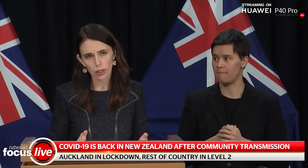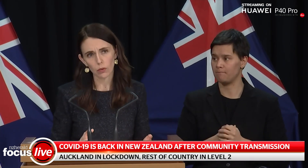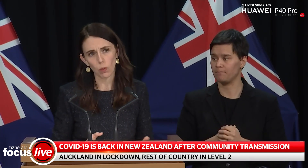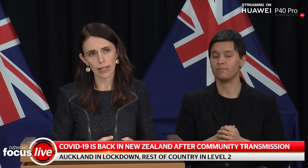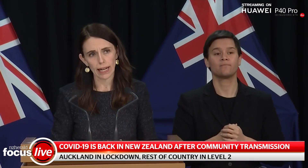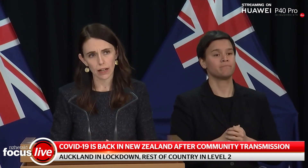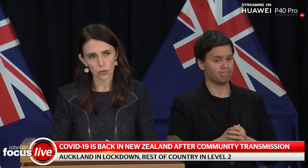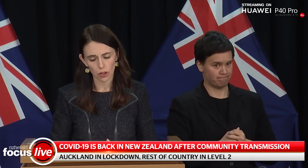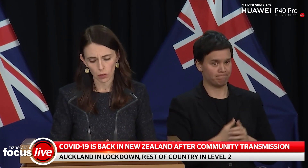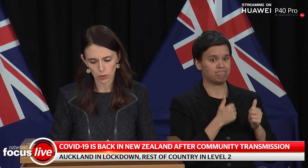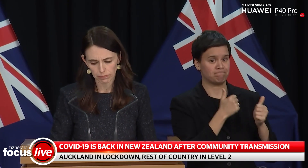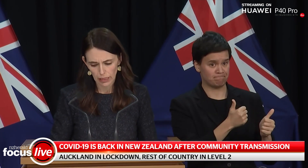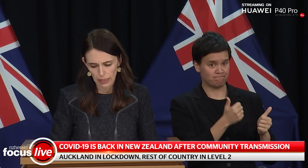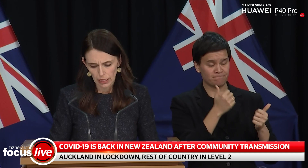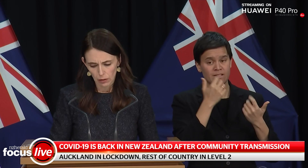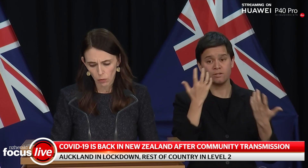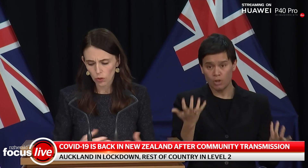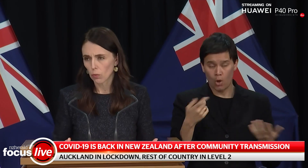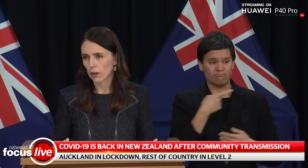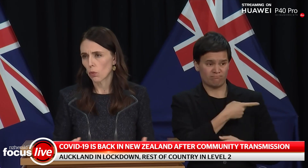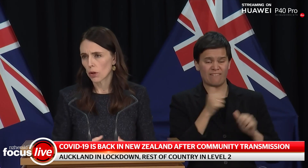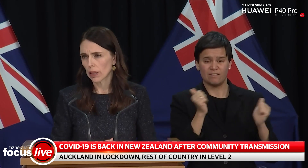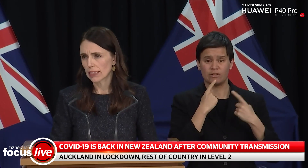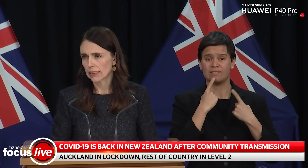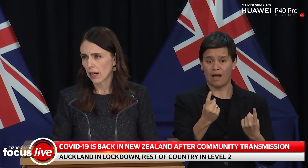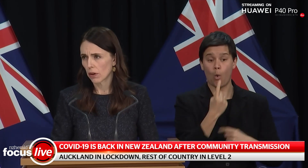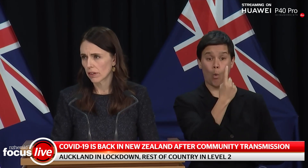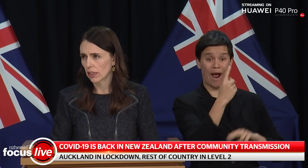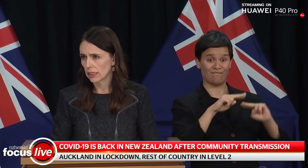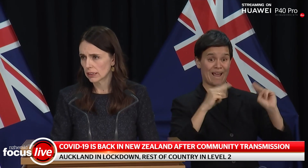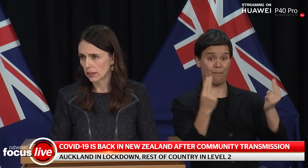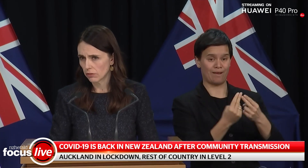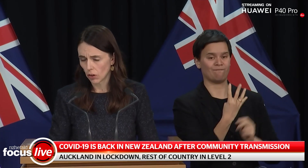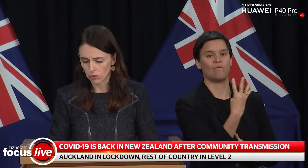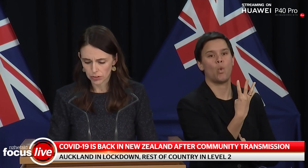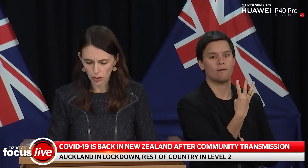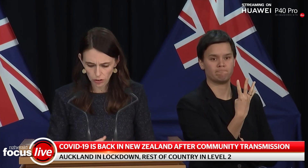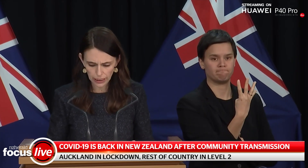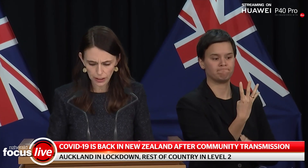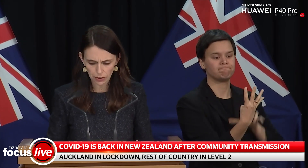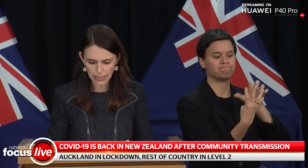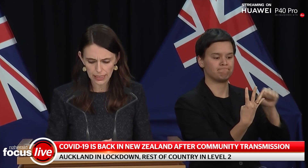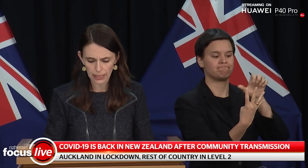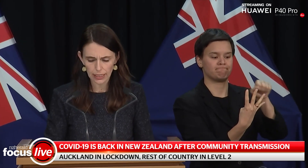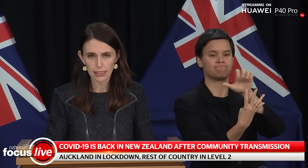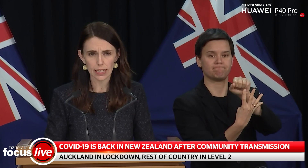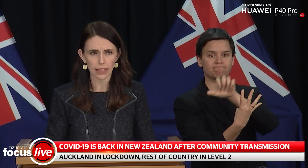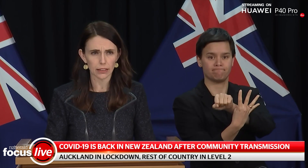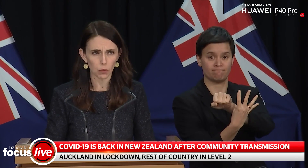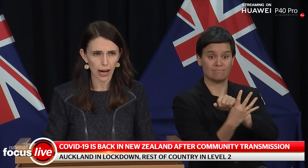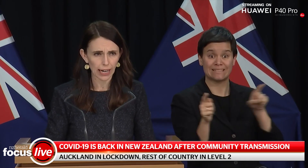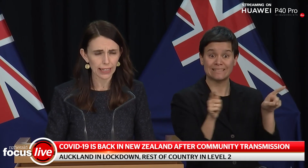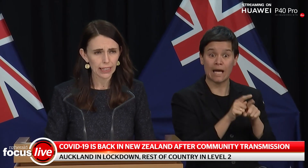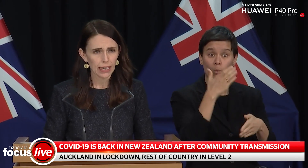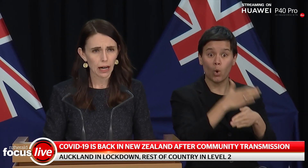all in one household. More than one workplace, however, is involved. Contact tracing is